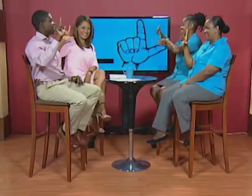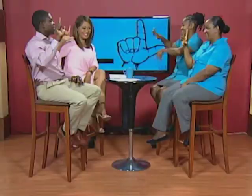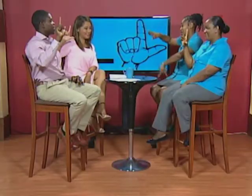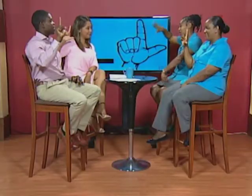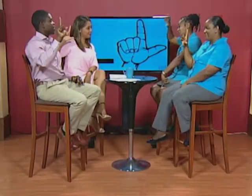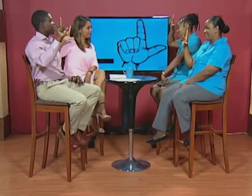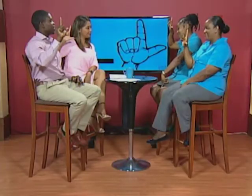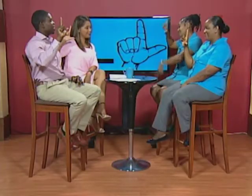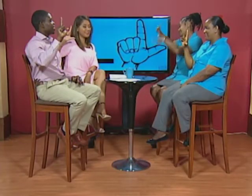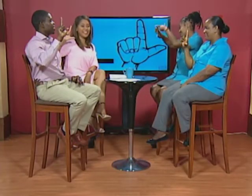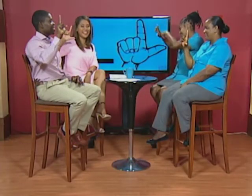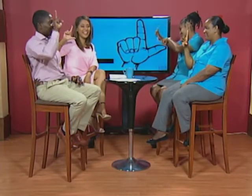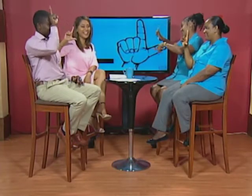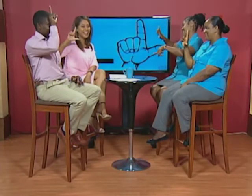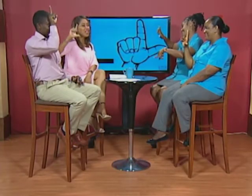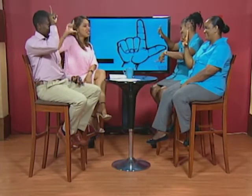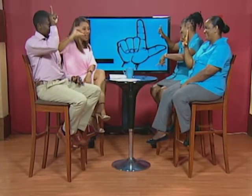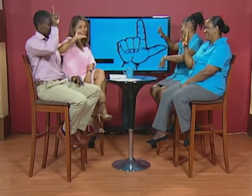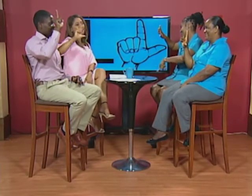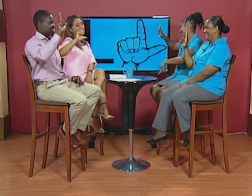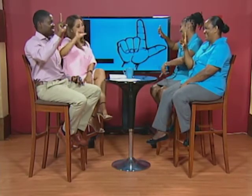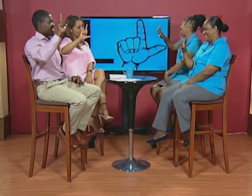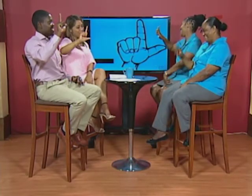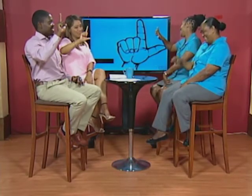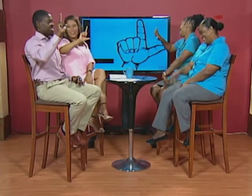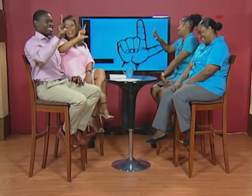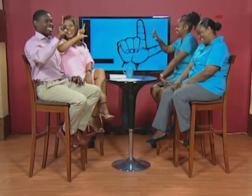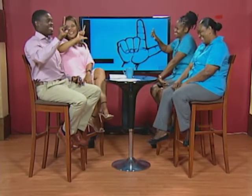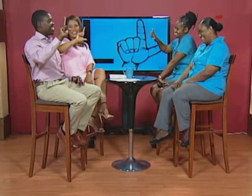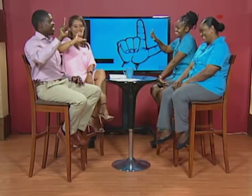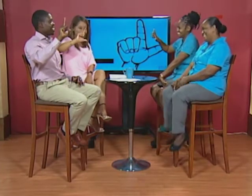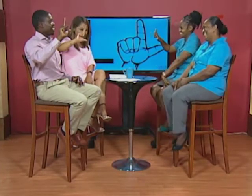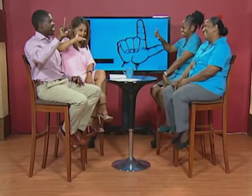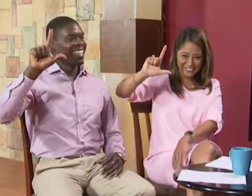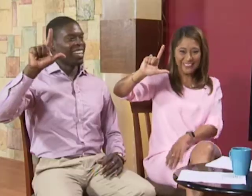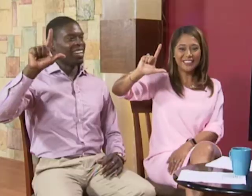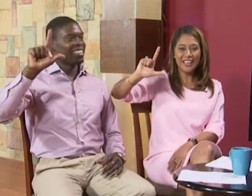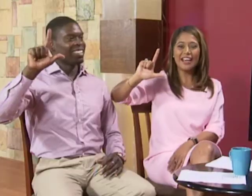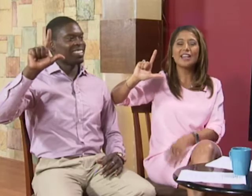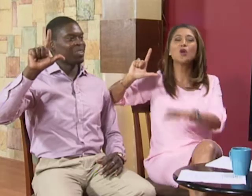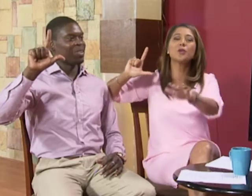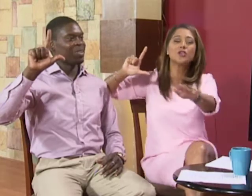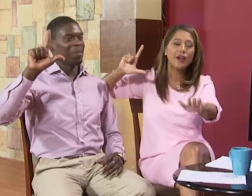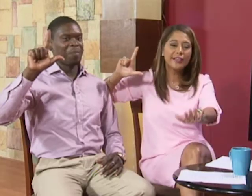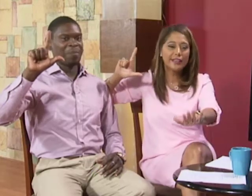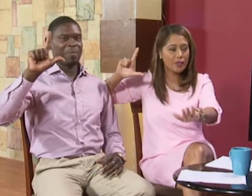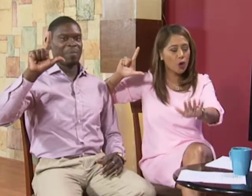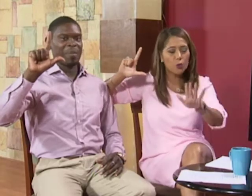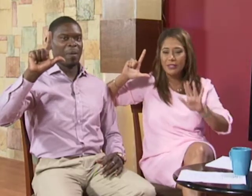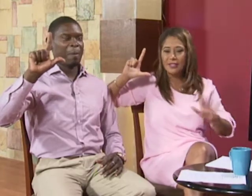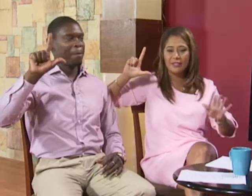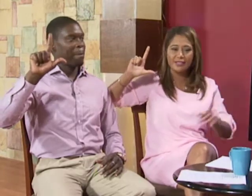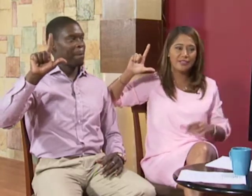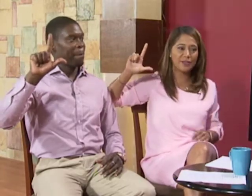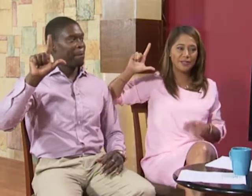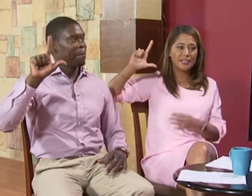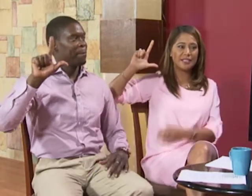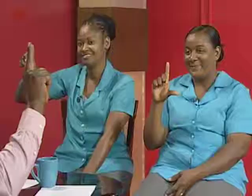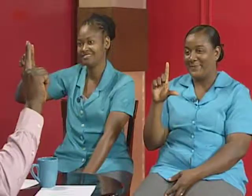like loser just yeah not in front of you all and i hope you're trying it at home it's it's you know it's it's very